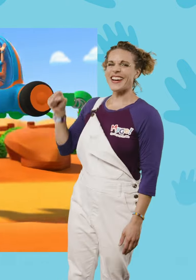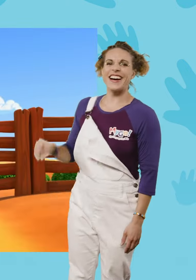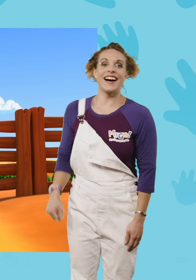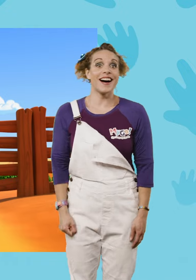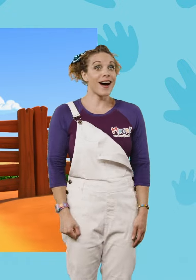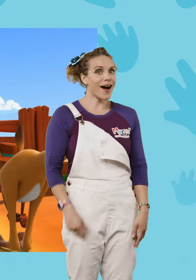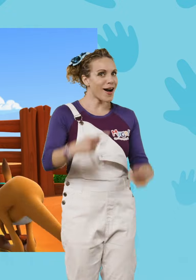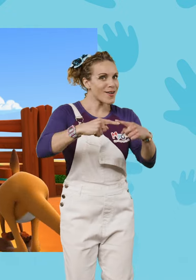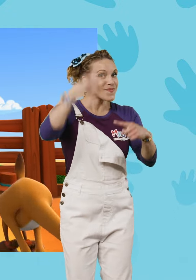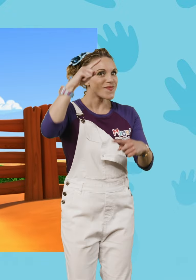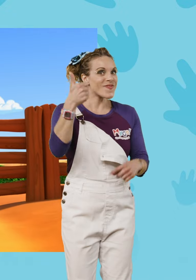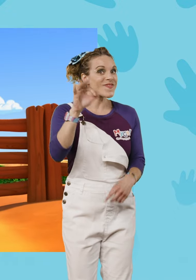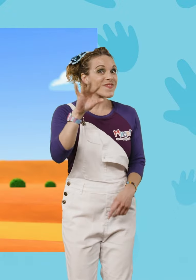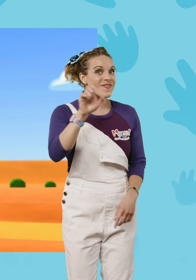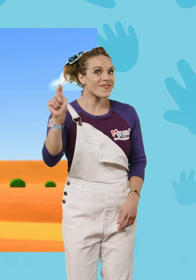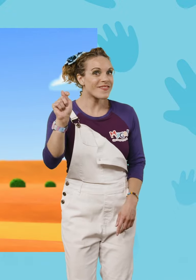How about a ten-foot-a?